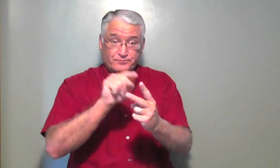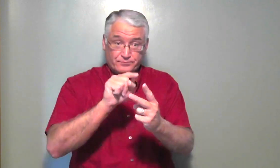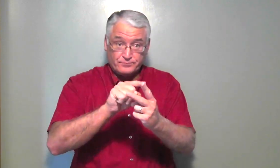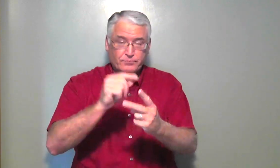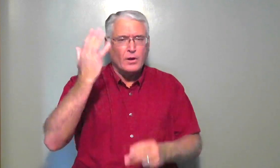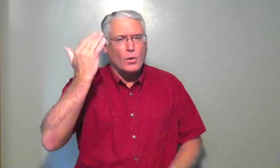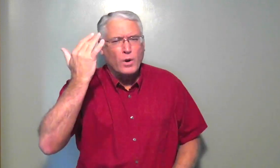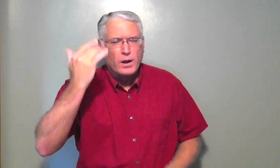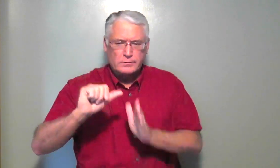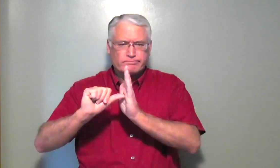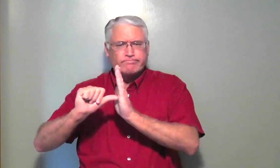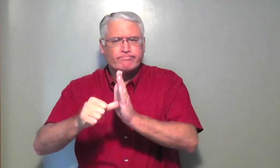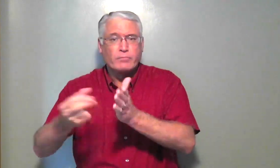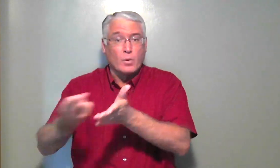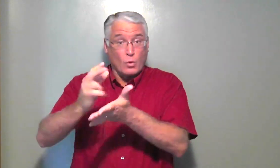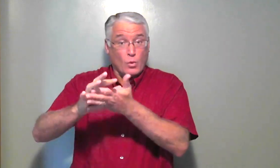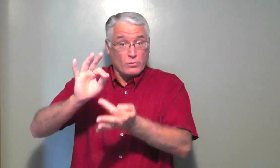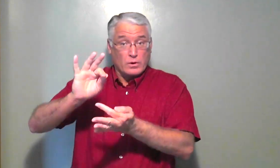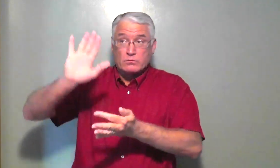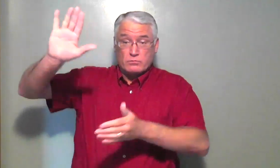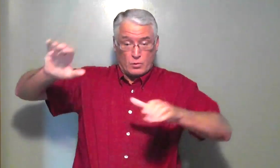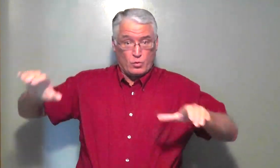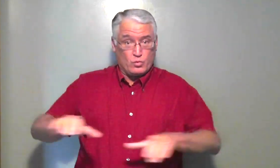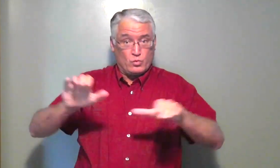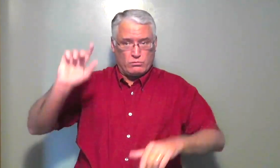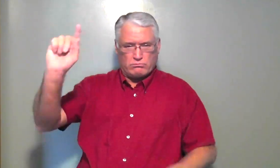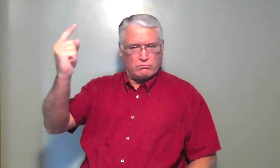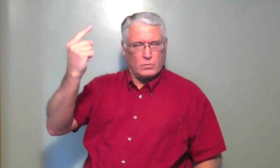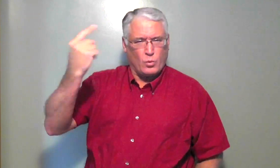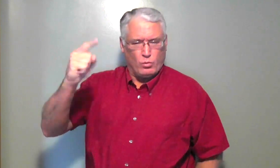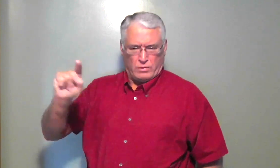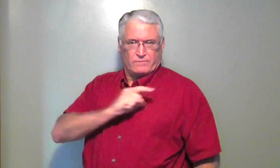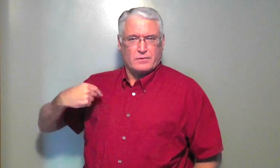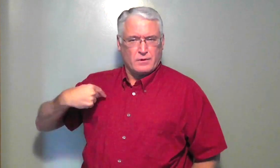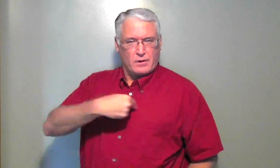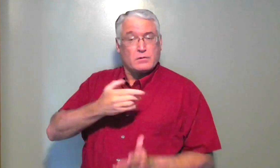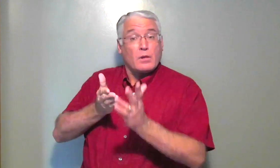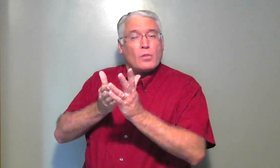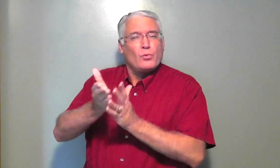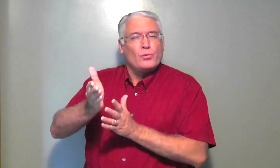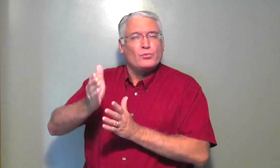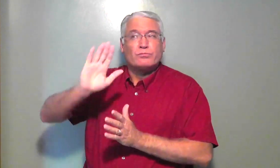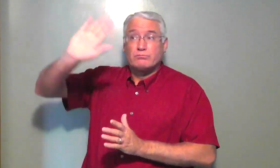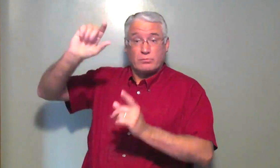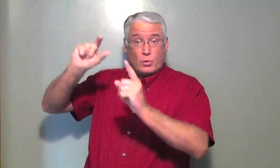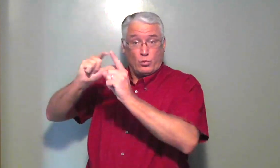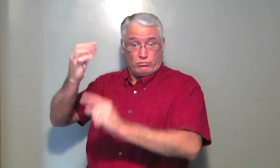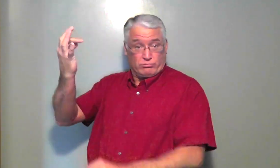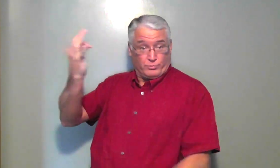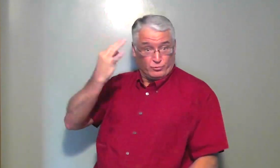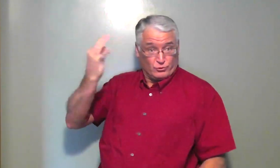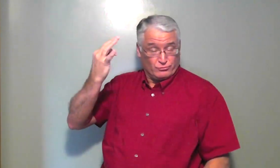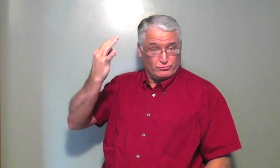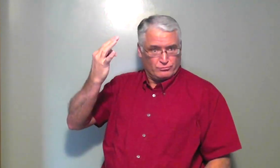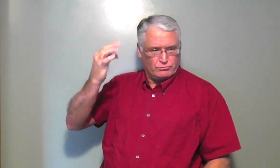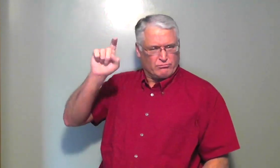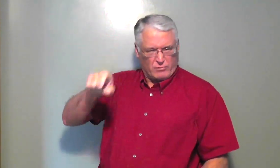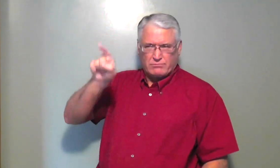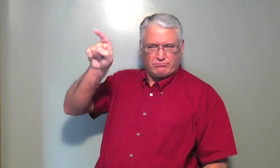you. First, why is the emphasis on the Holy Spirit alone working to convict us through the preaching of the